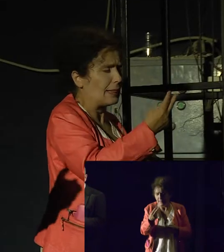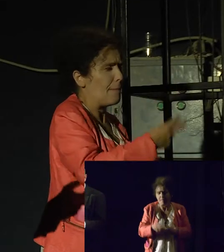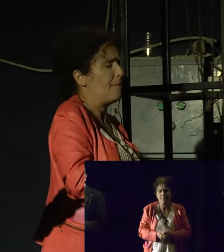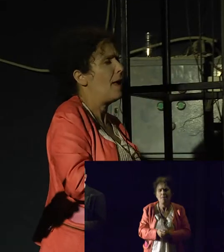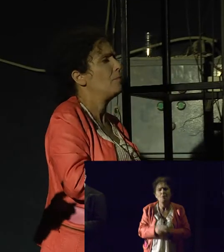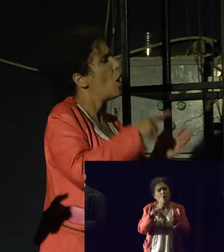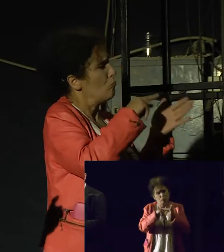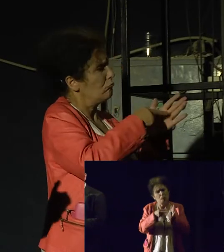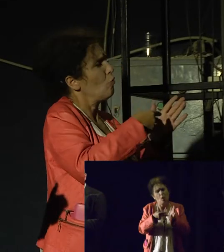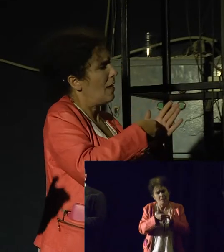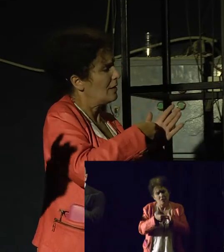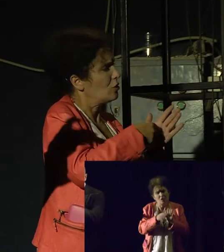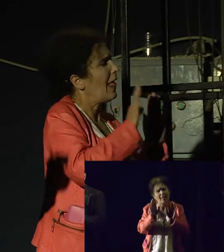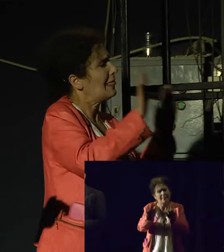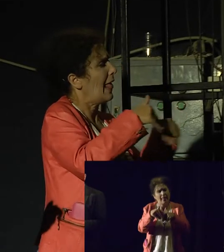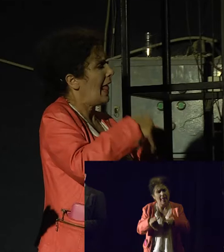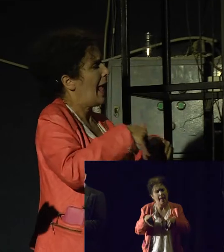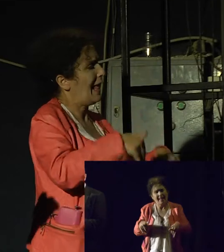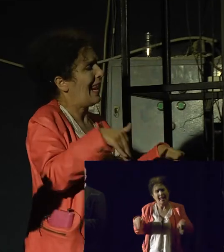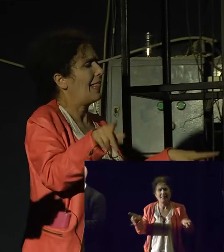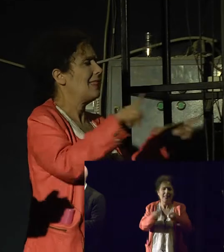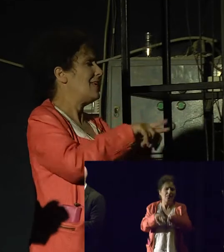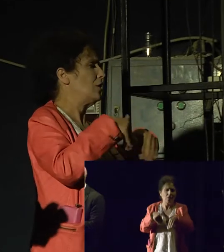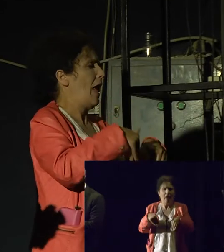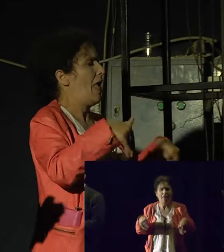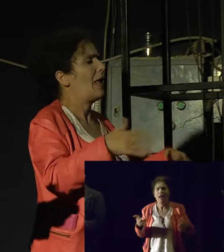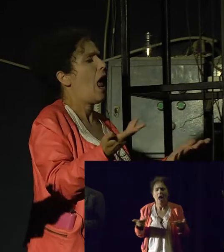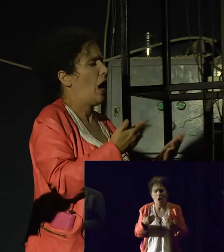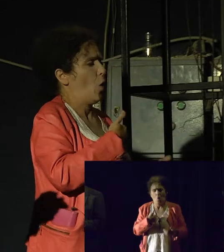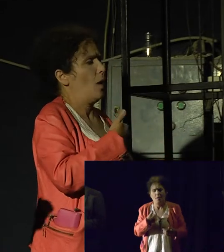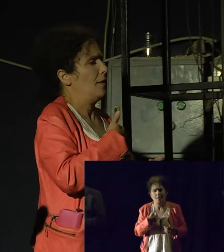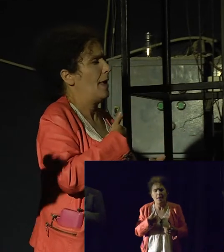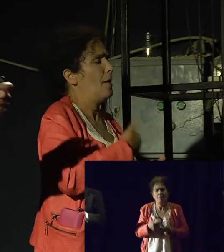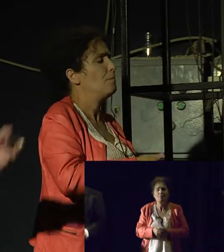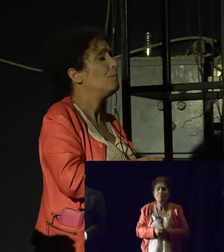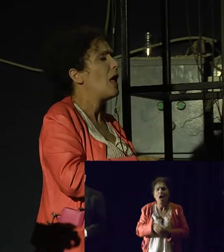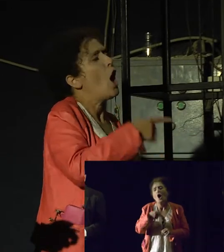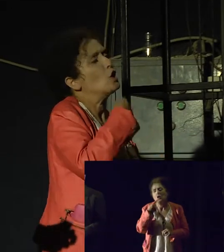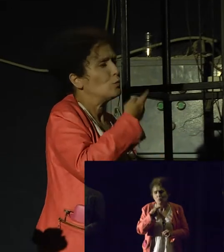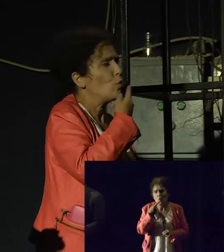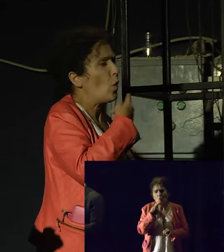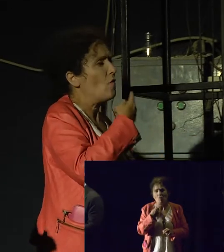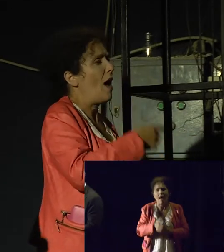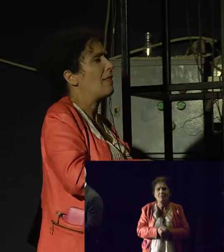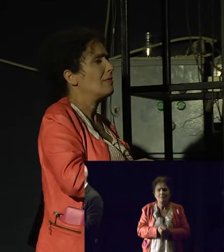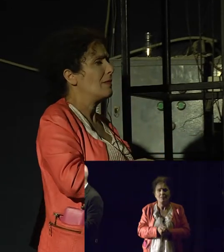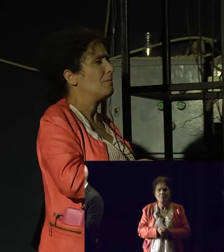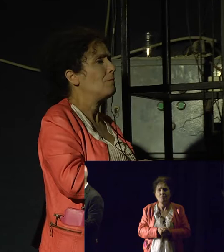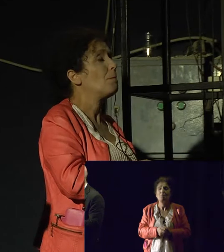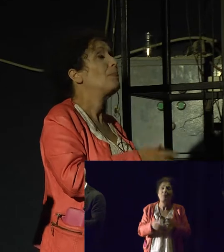same game as all of us are. The Irish colleague was talking about working with members of parliament. They are now doing exactly the same thing.